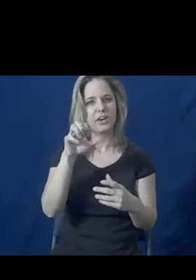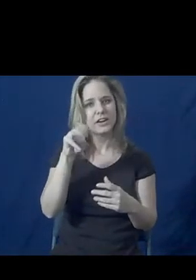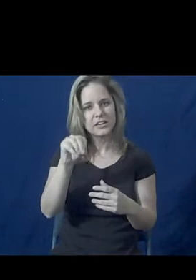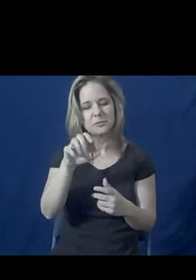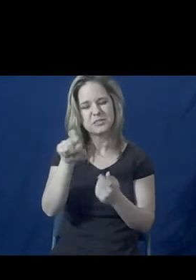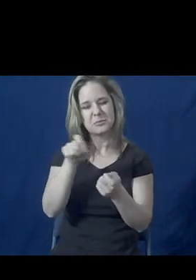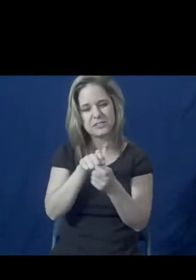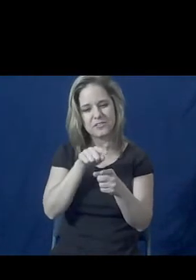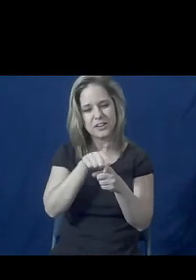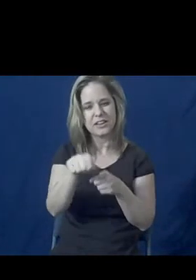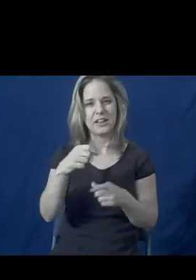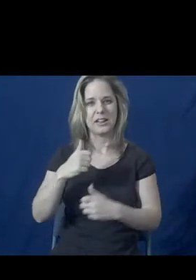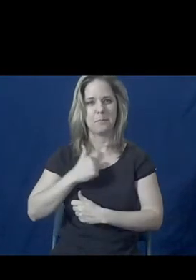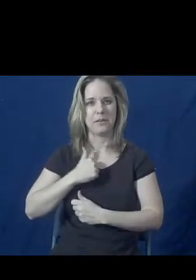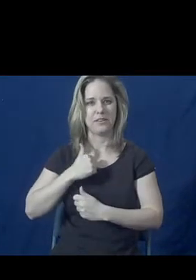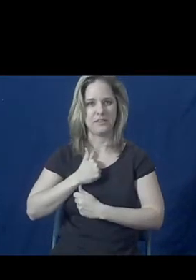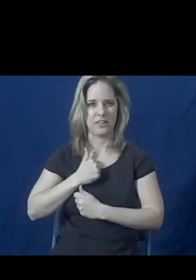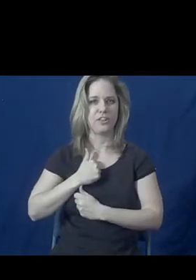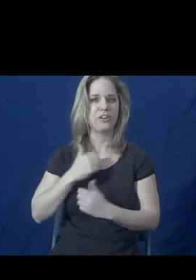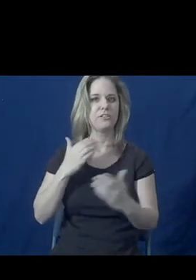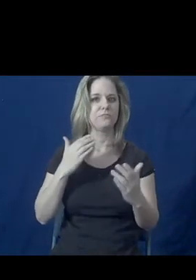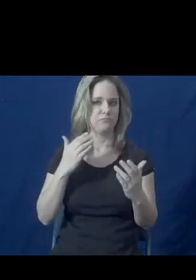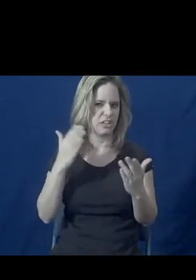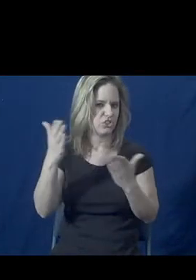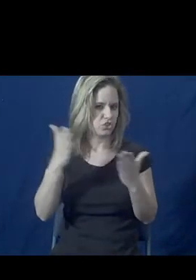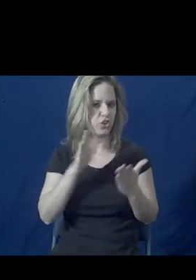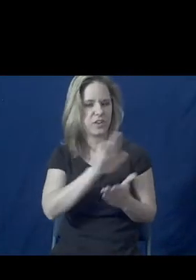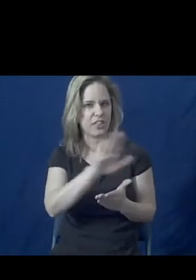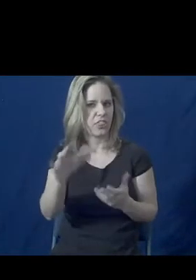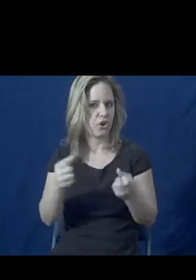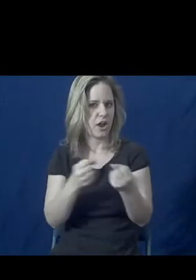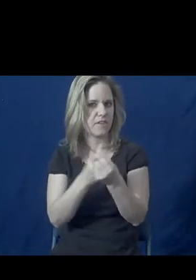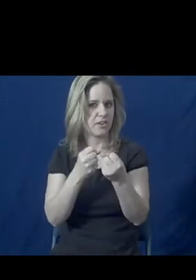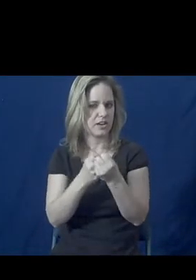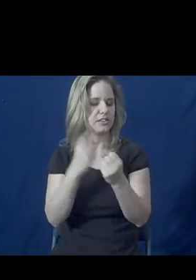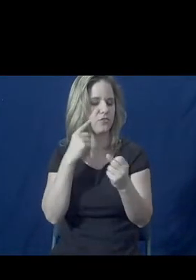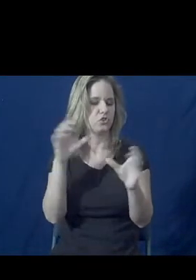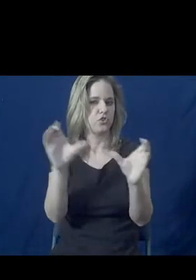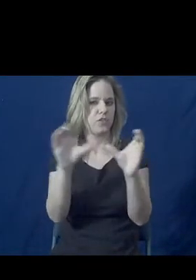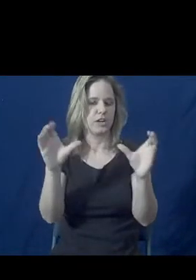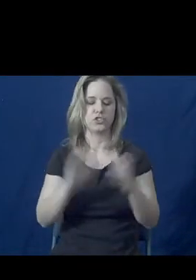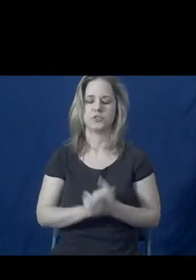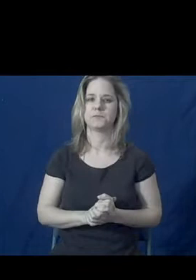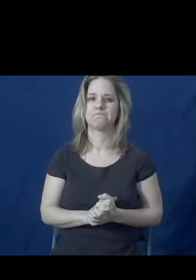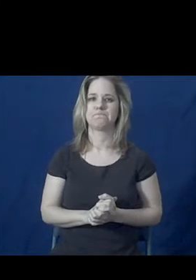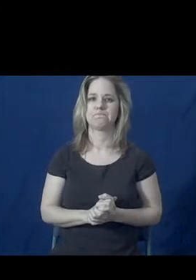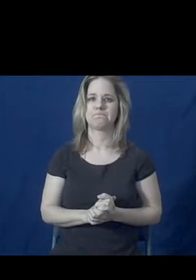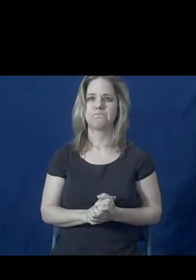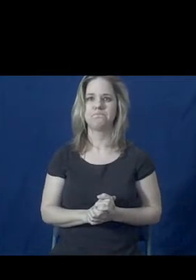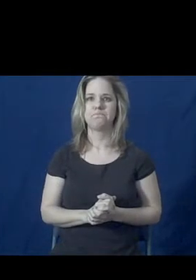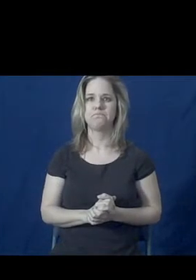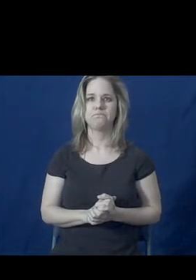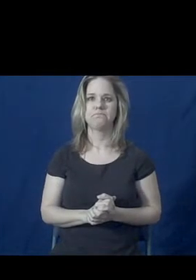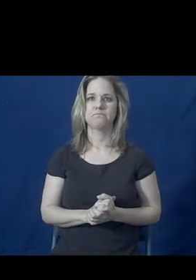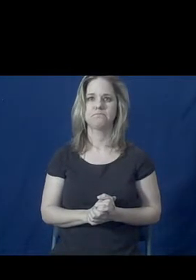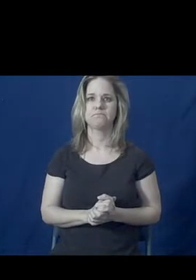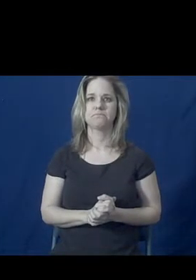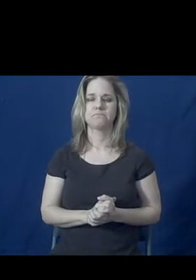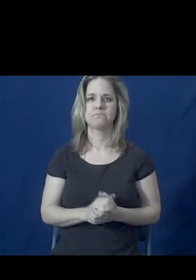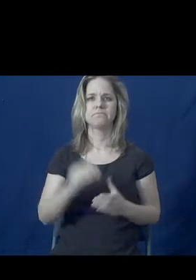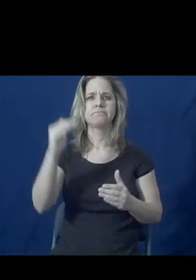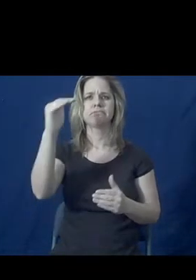specifically in the military, through serving the advocates in their certification. And my